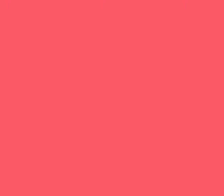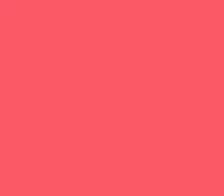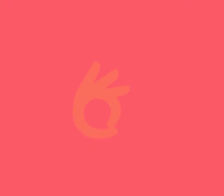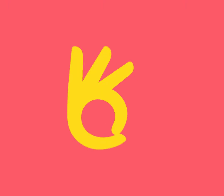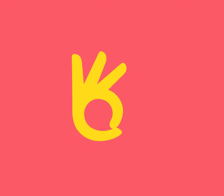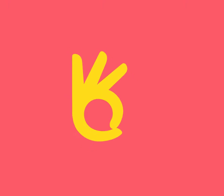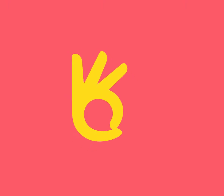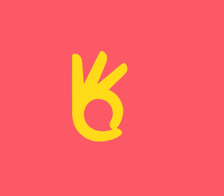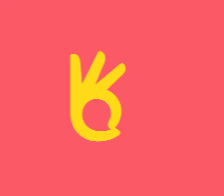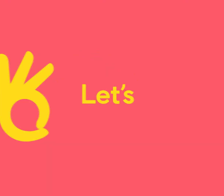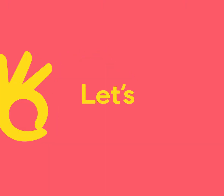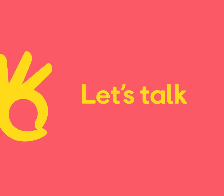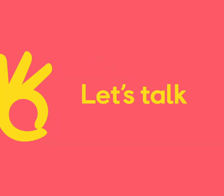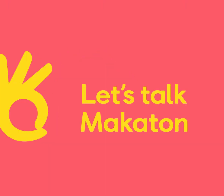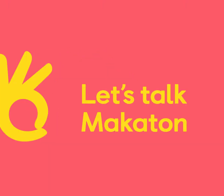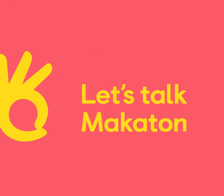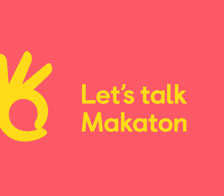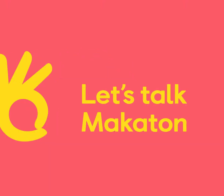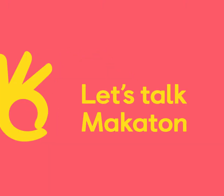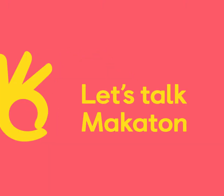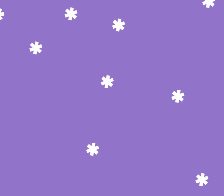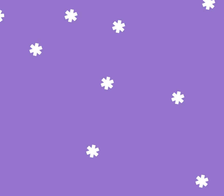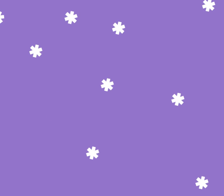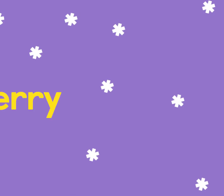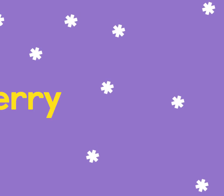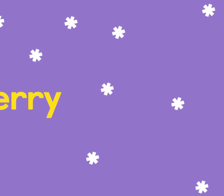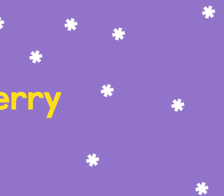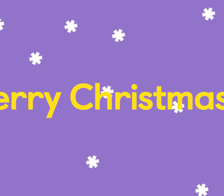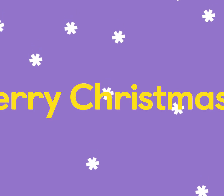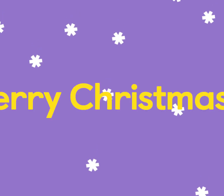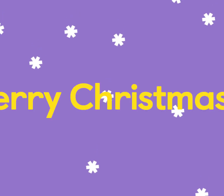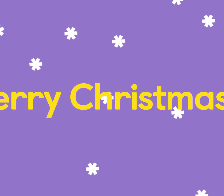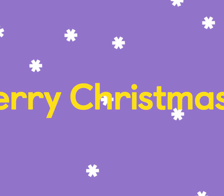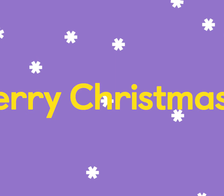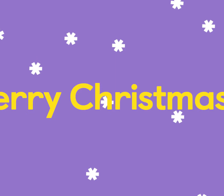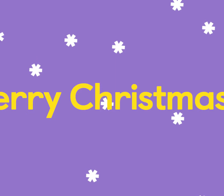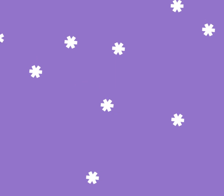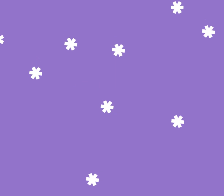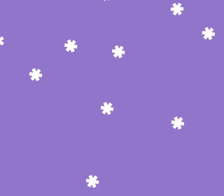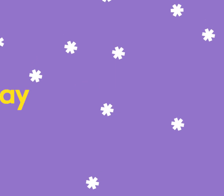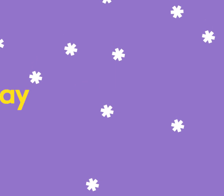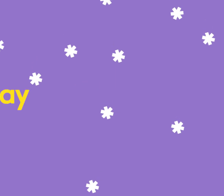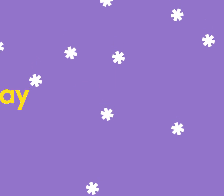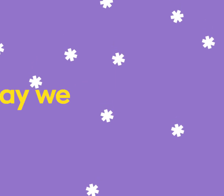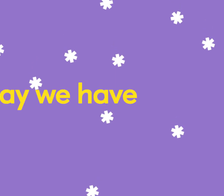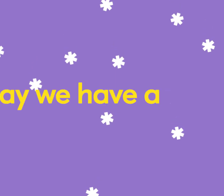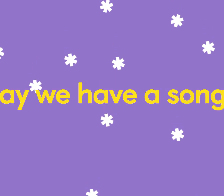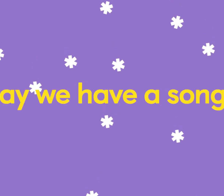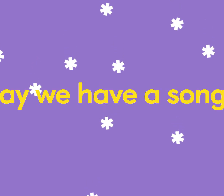Let's talk Makaton. Merry Christmas. Today we have a song.